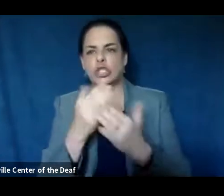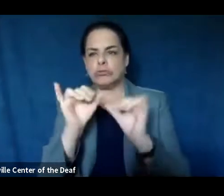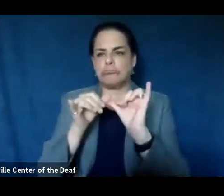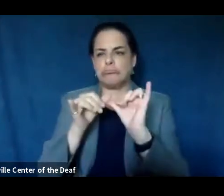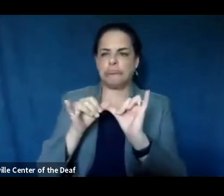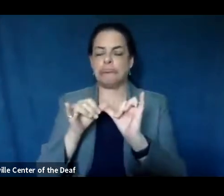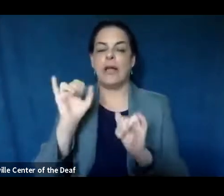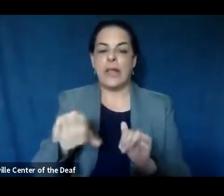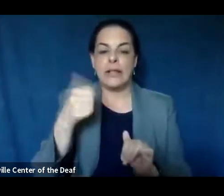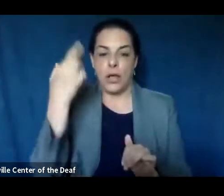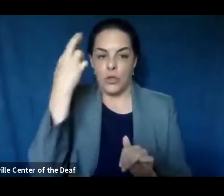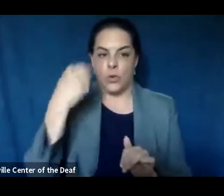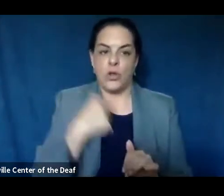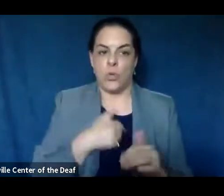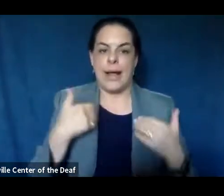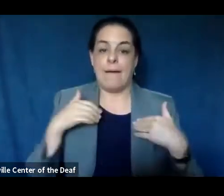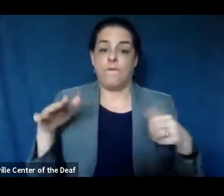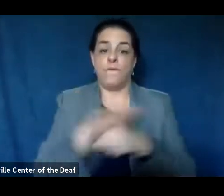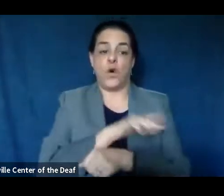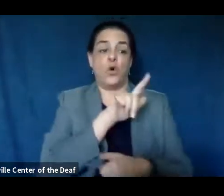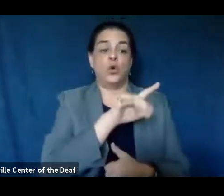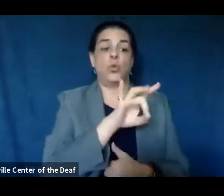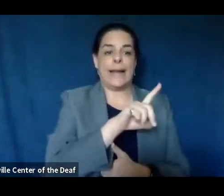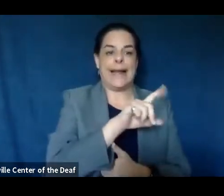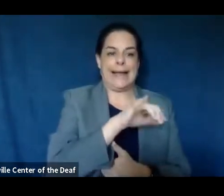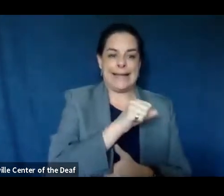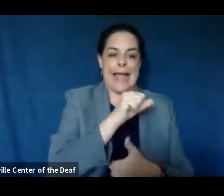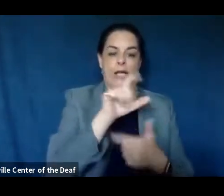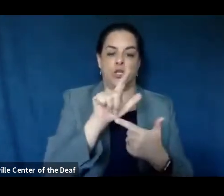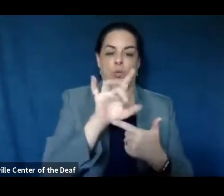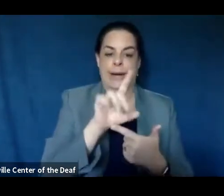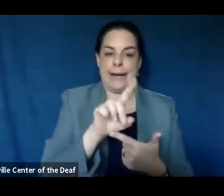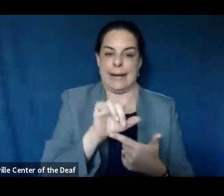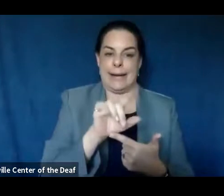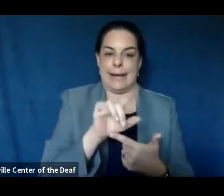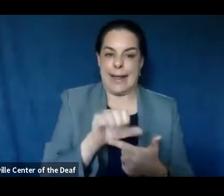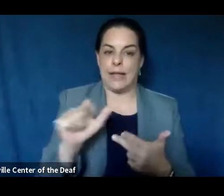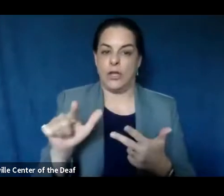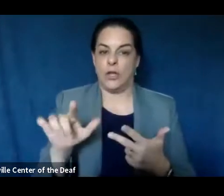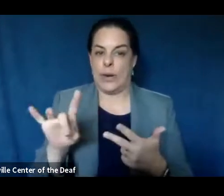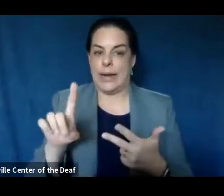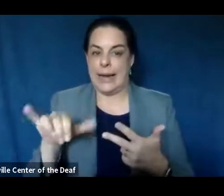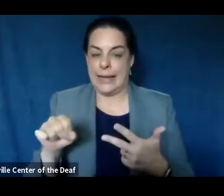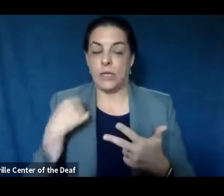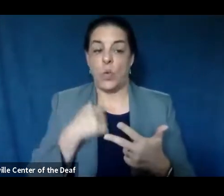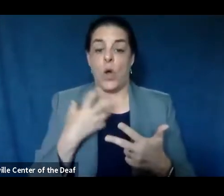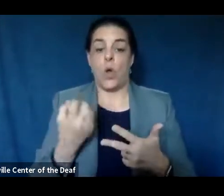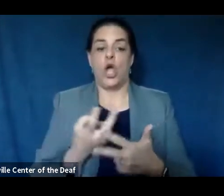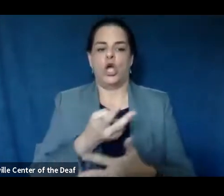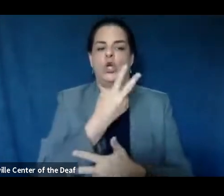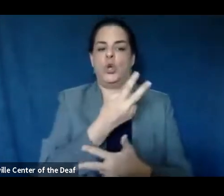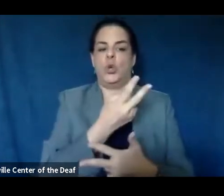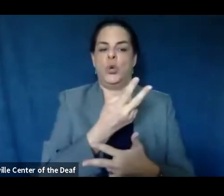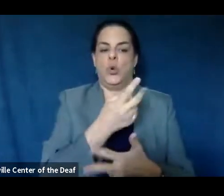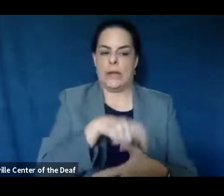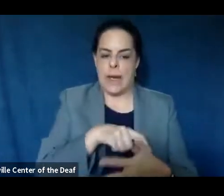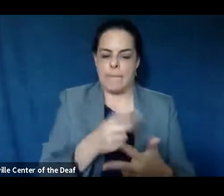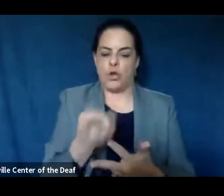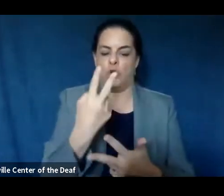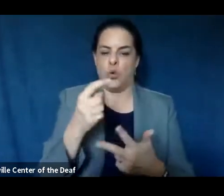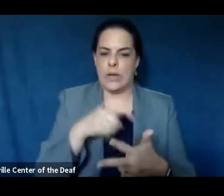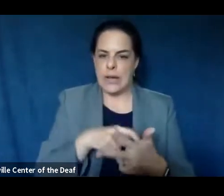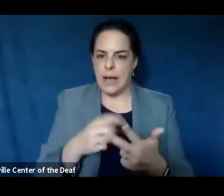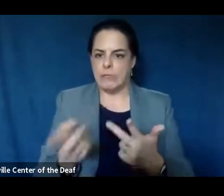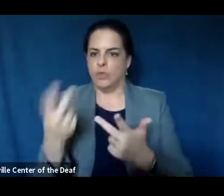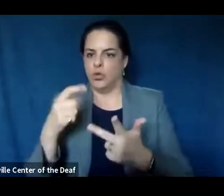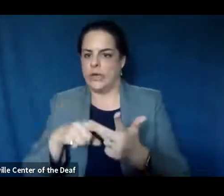that's the other reason that we have a full 28 days in each phase, because we want to go through two of those incubation periods to really be able to have a good idea of where